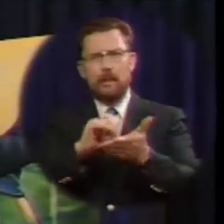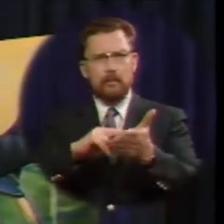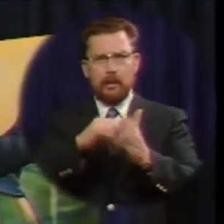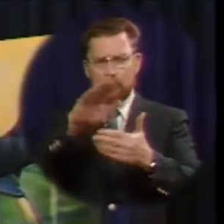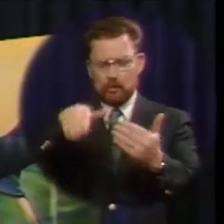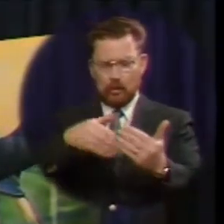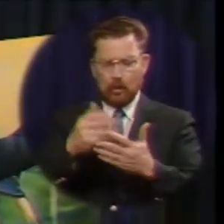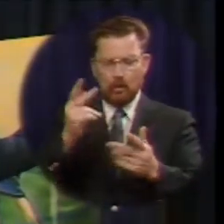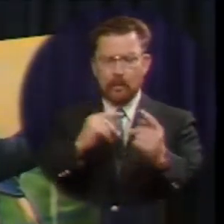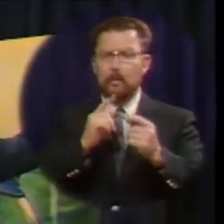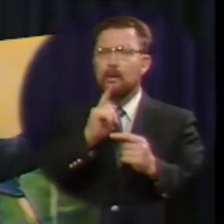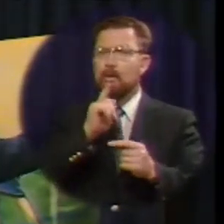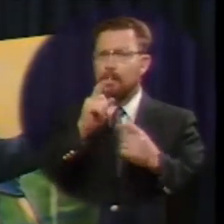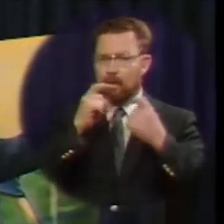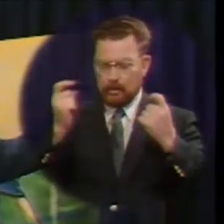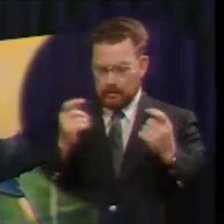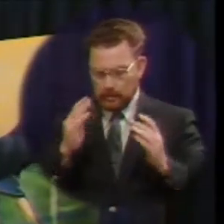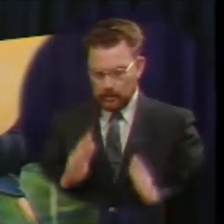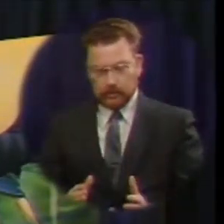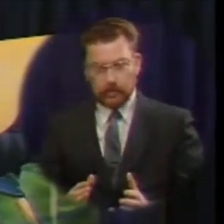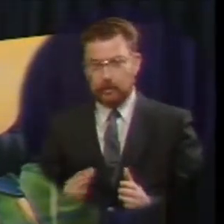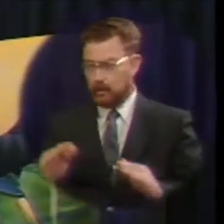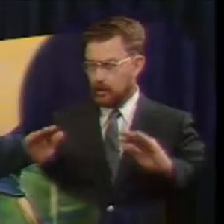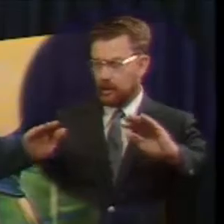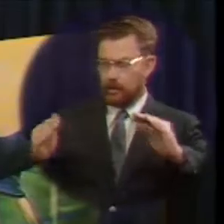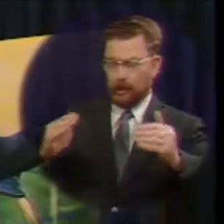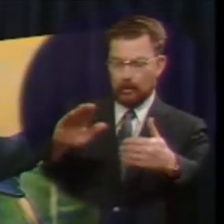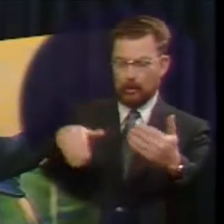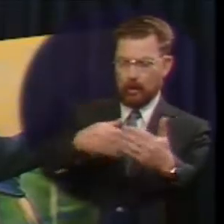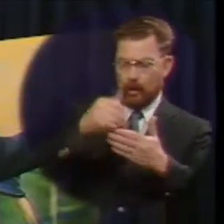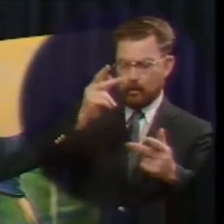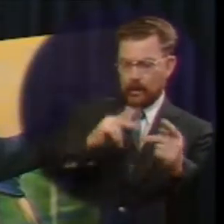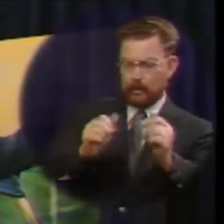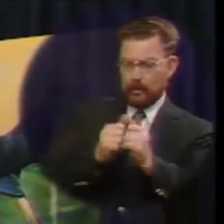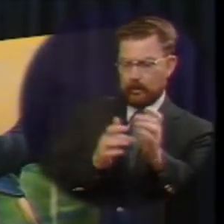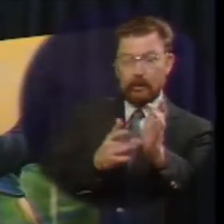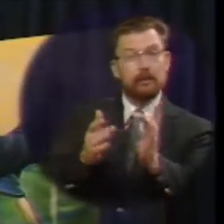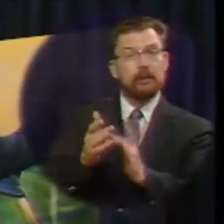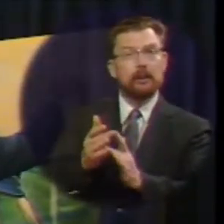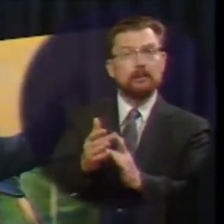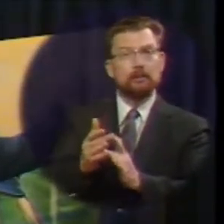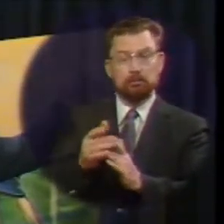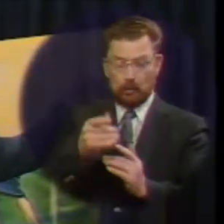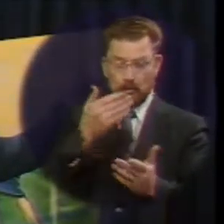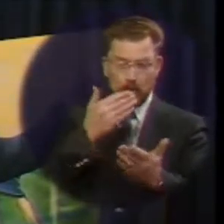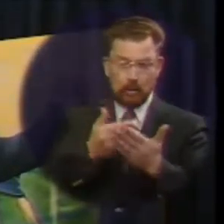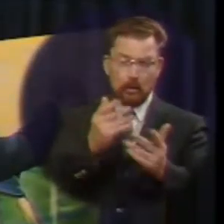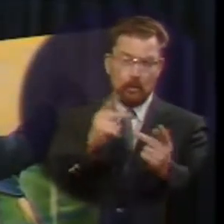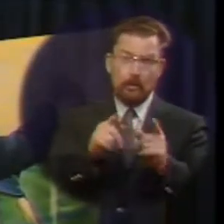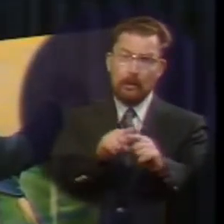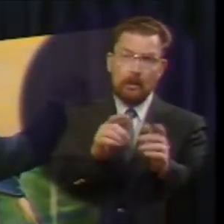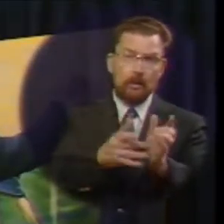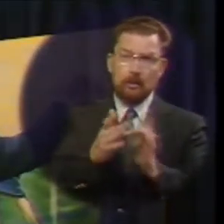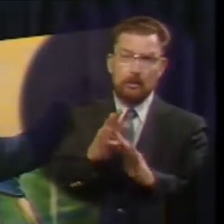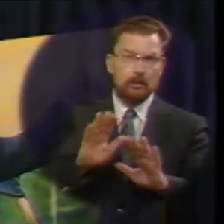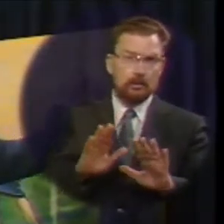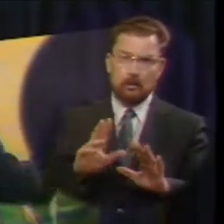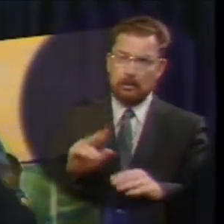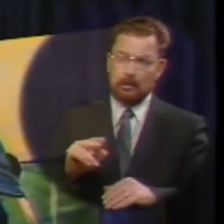sinners god compares all men with jesus christ his son are you as good and perfect as jesus christ no